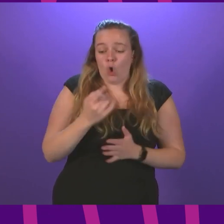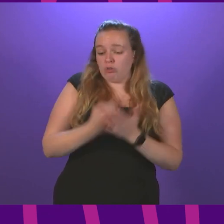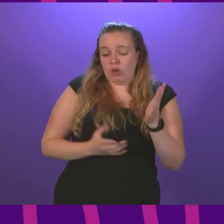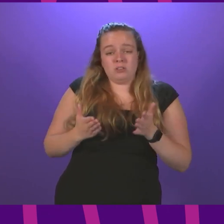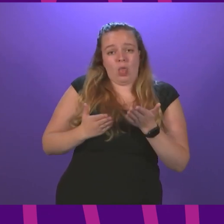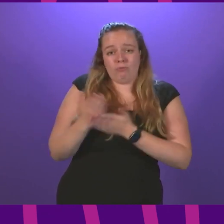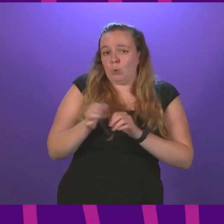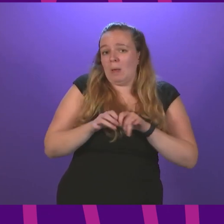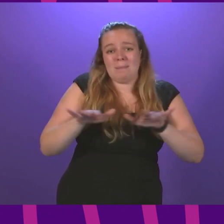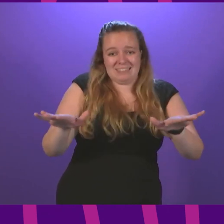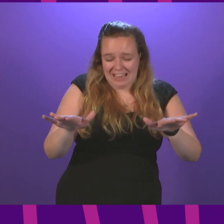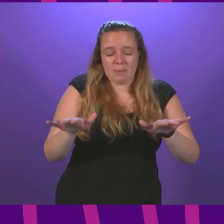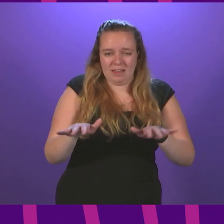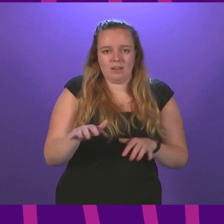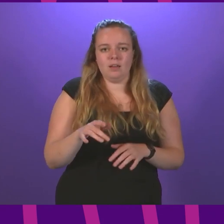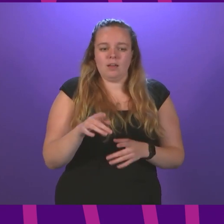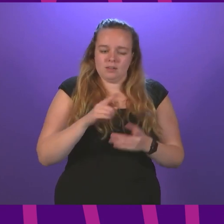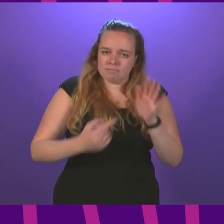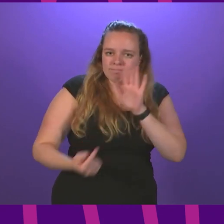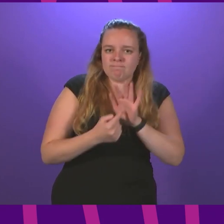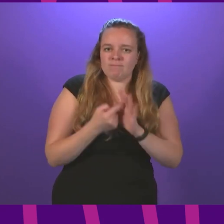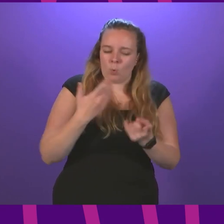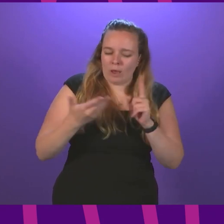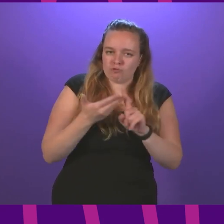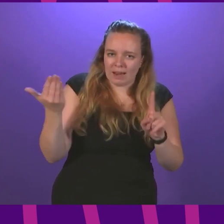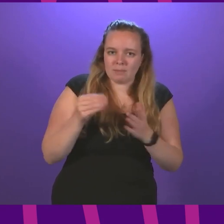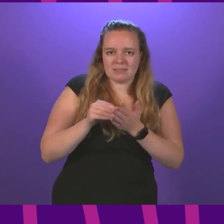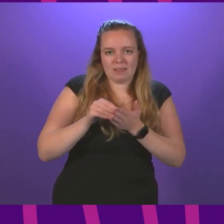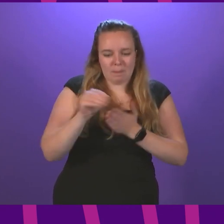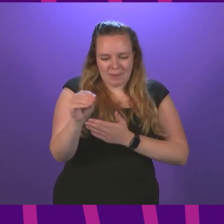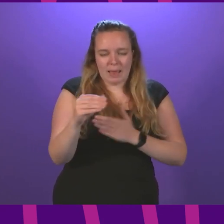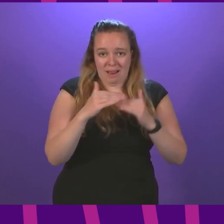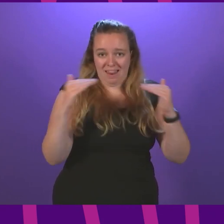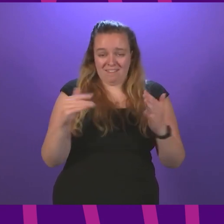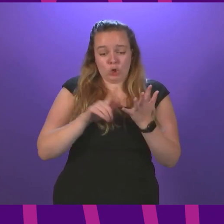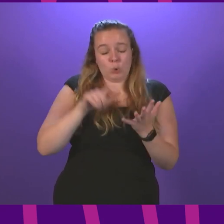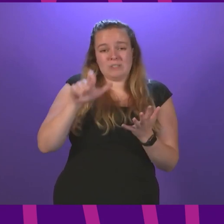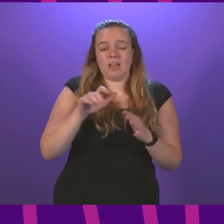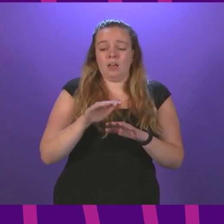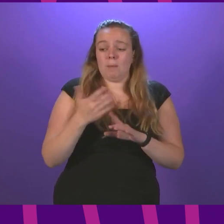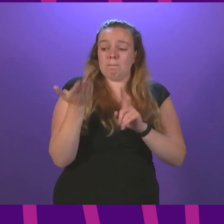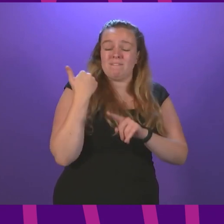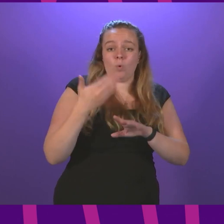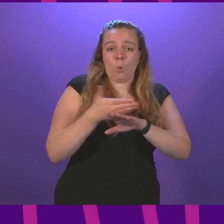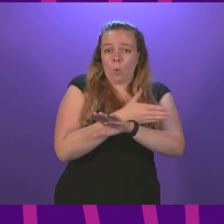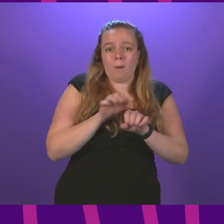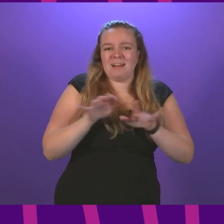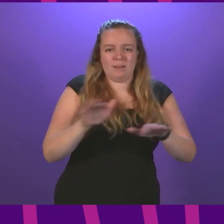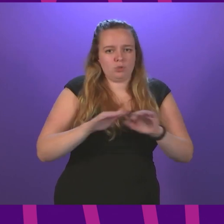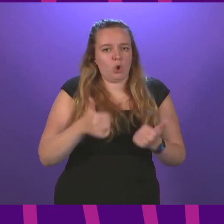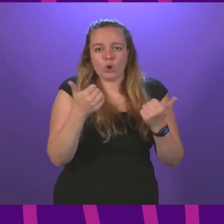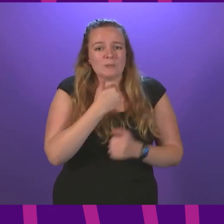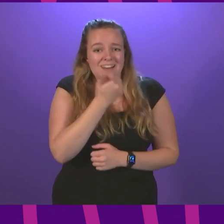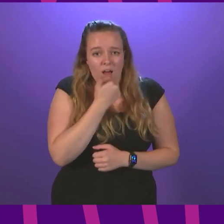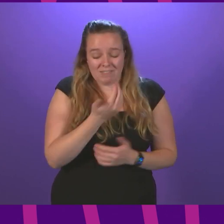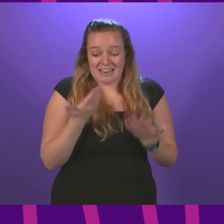pandemics. As such, it is essential we recognise the payment level of universal credit was not sufficient before the pandemic and stands